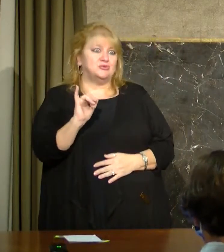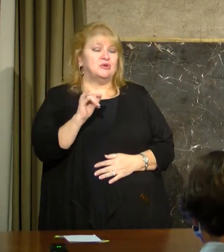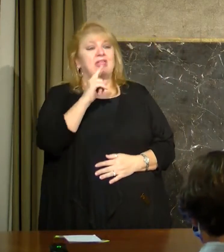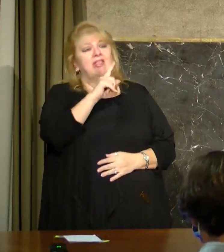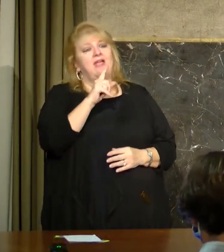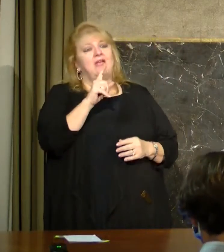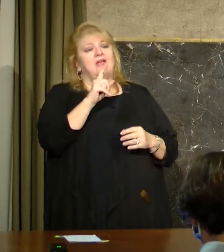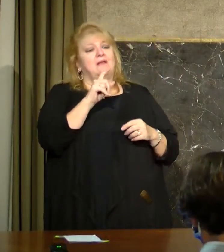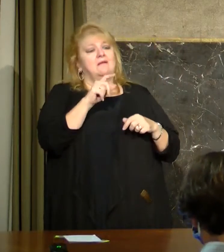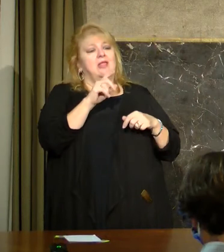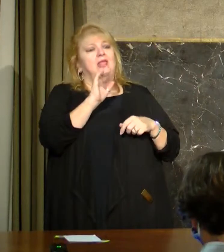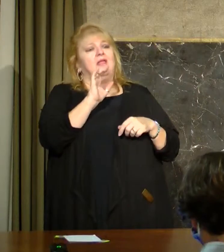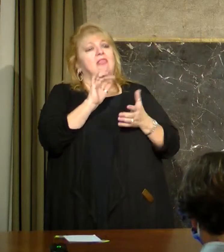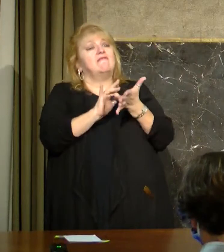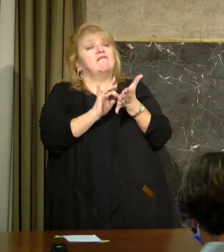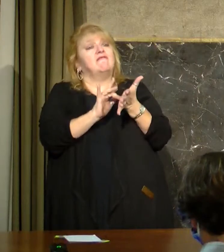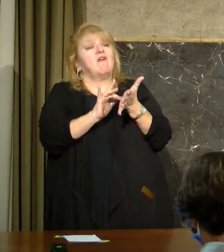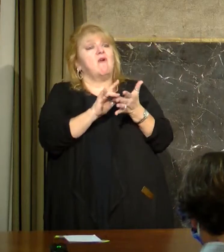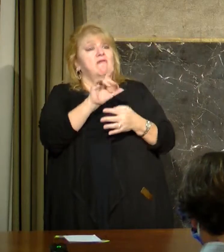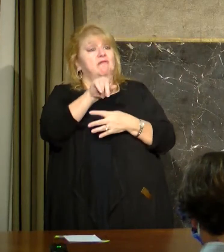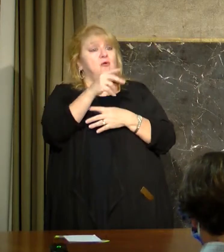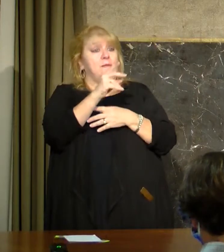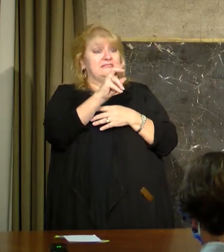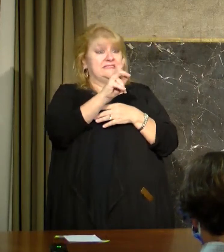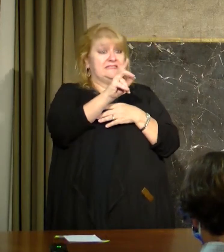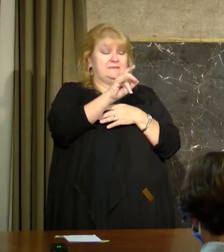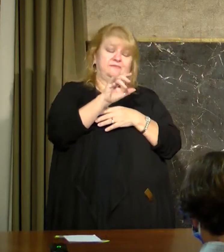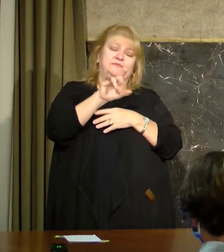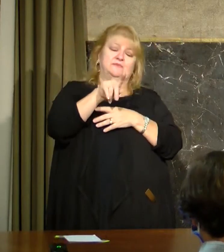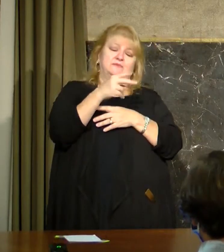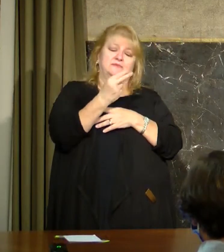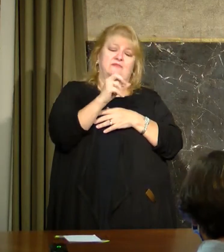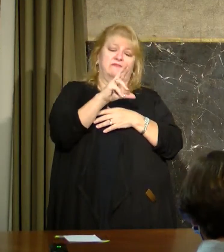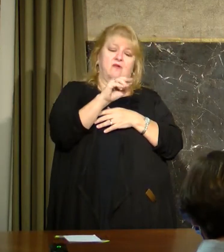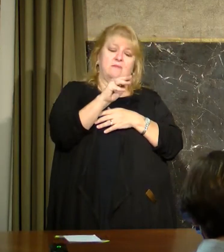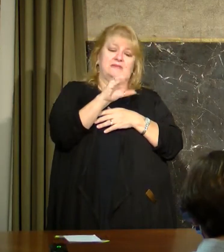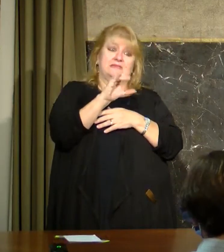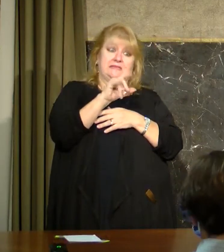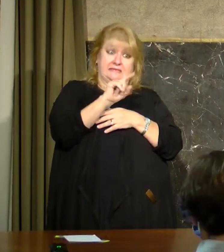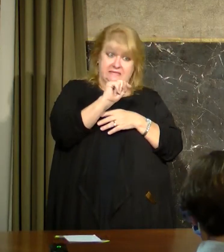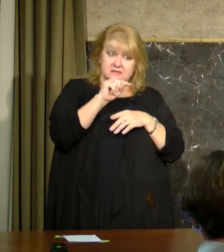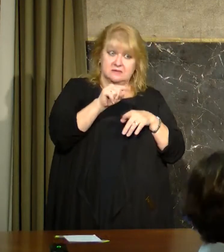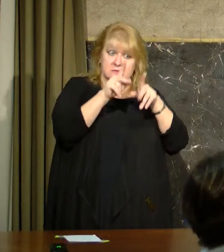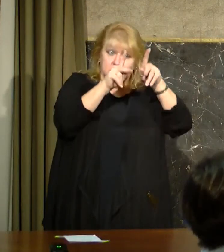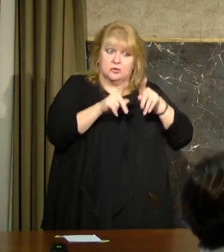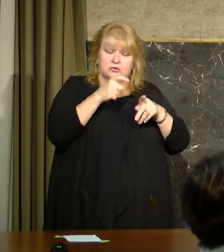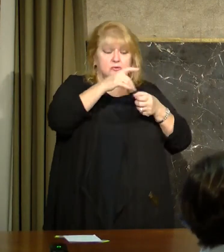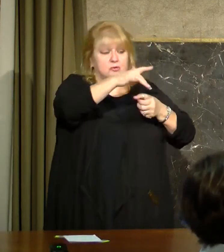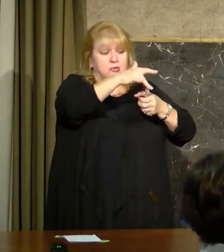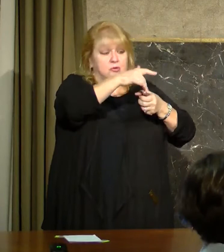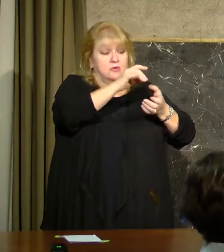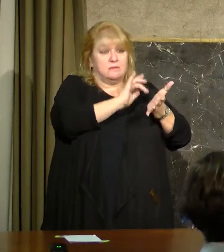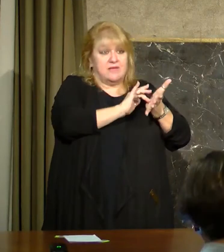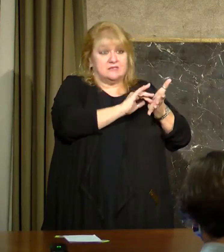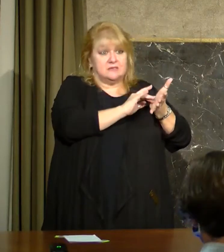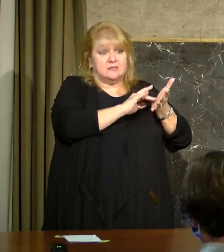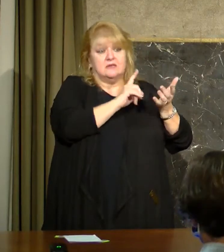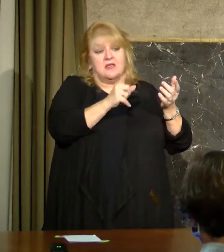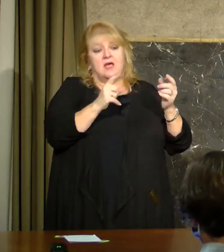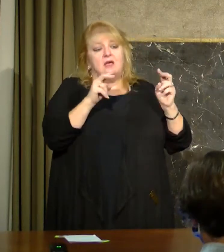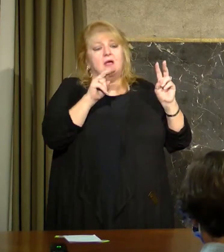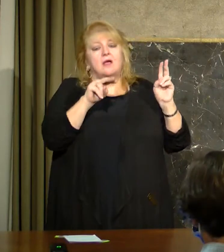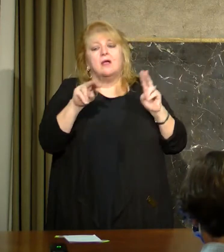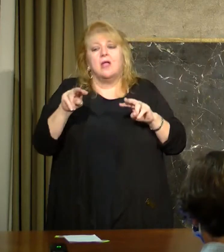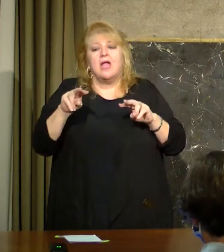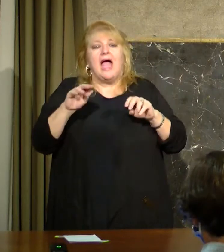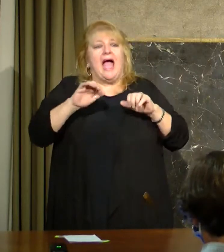business of giving the right medicine to the right patient. As has been shown this week, that's not what's limiting us. You know, what's